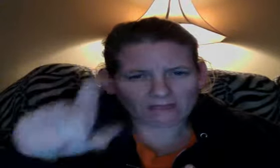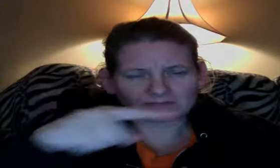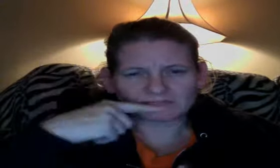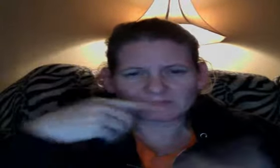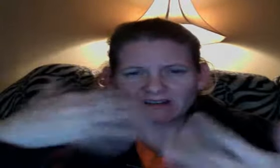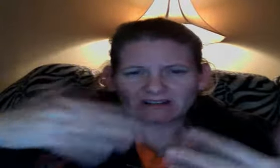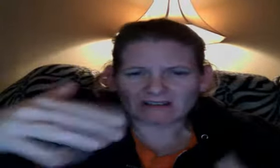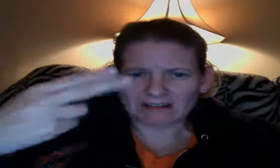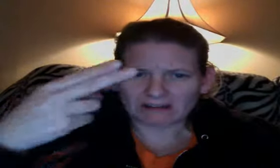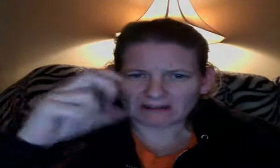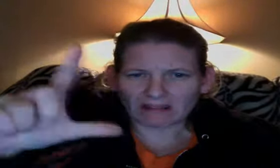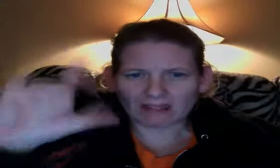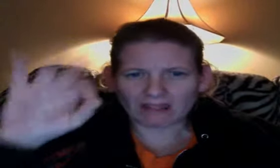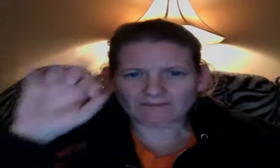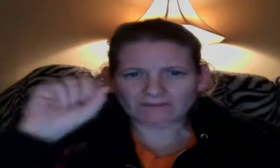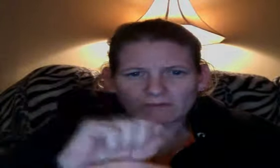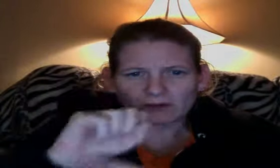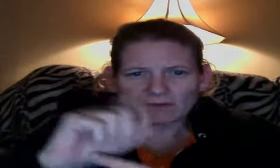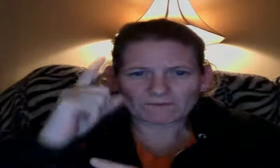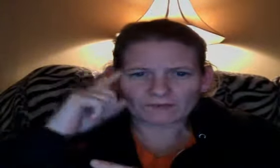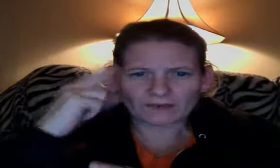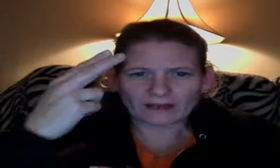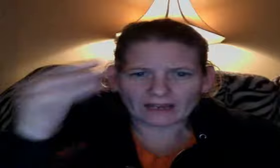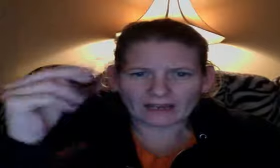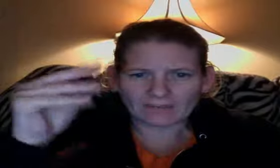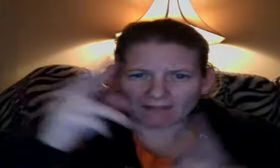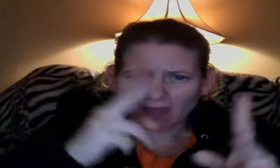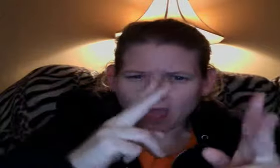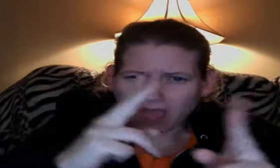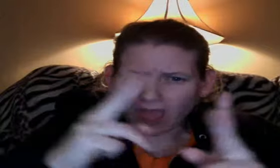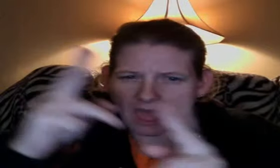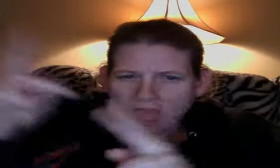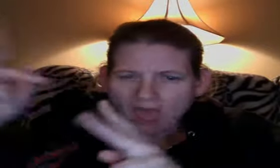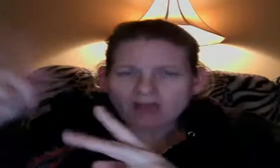baskets. Let's listen to the sounds to find baby duck.